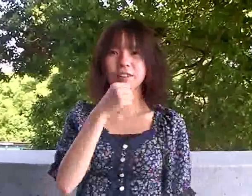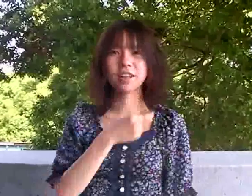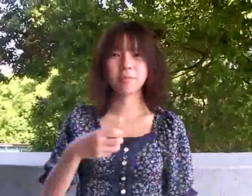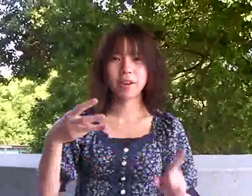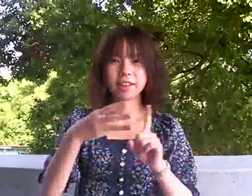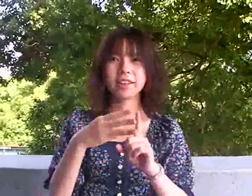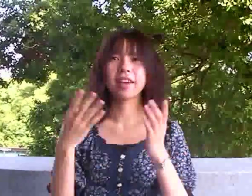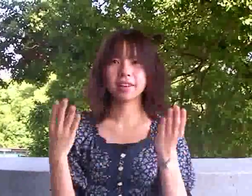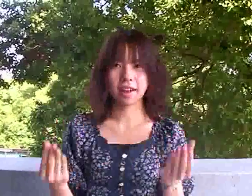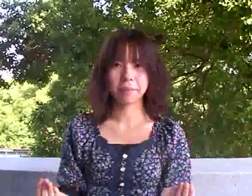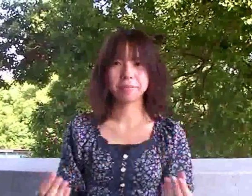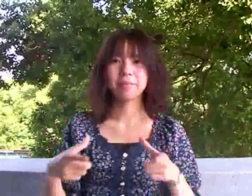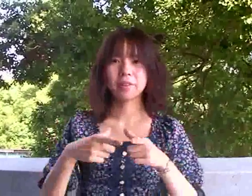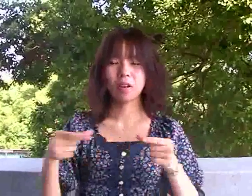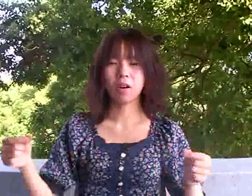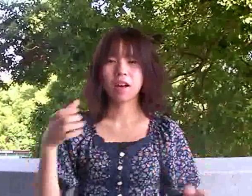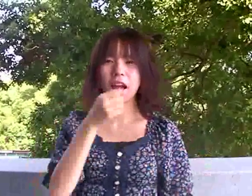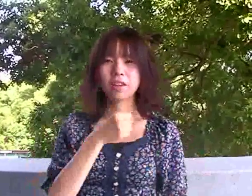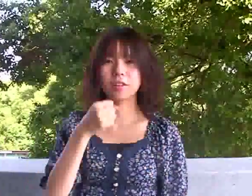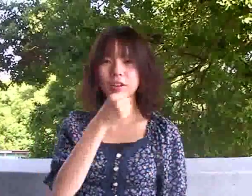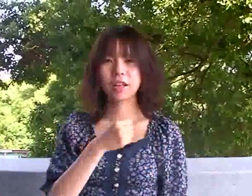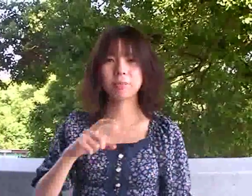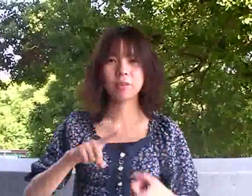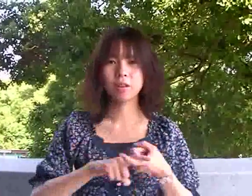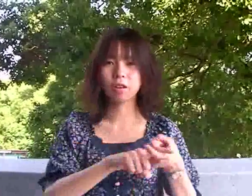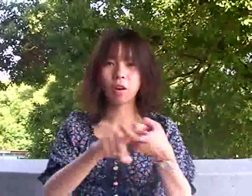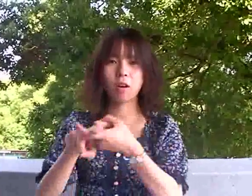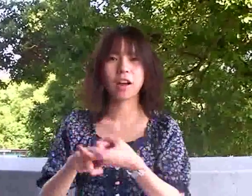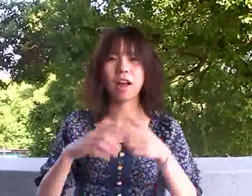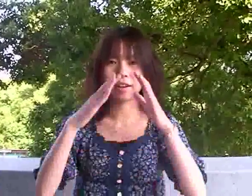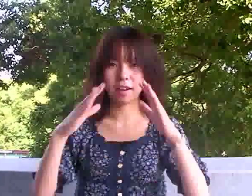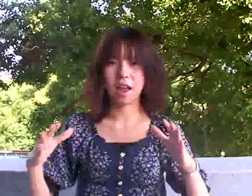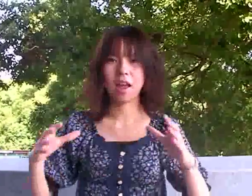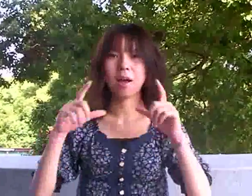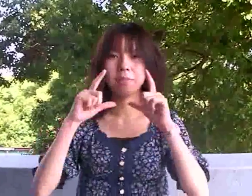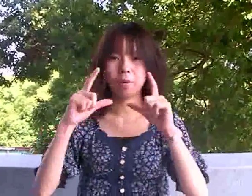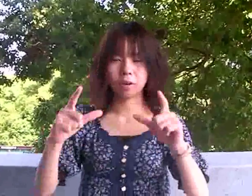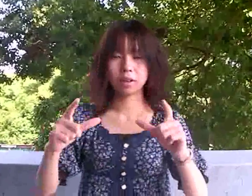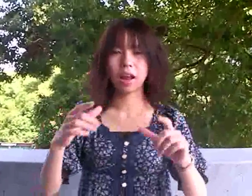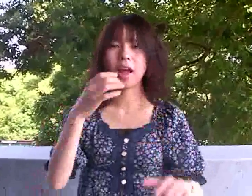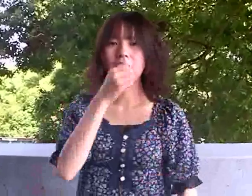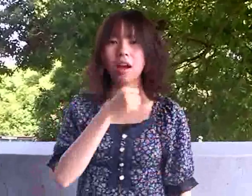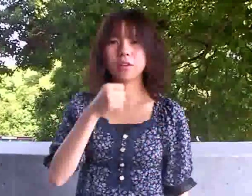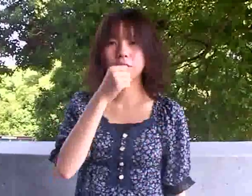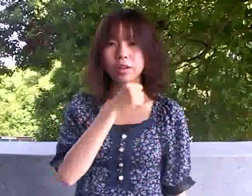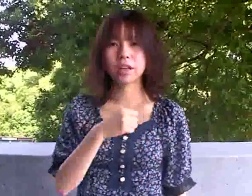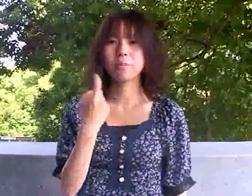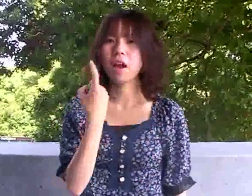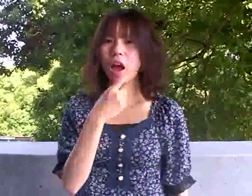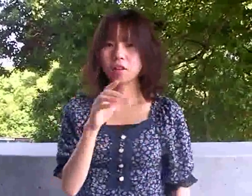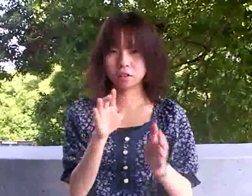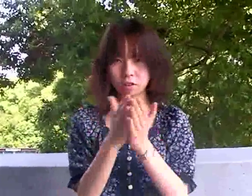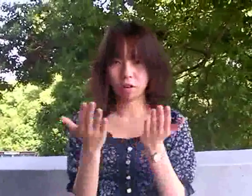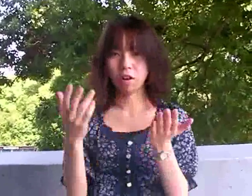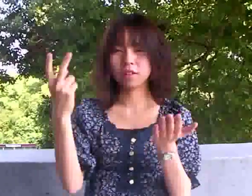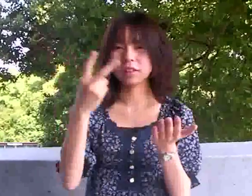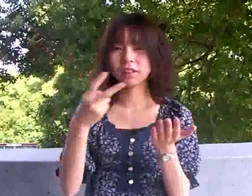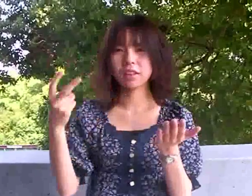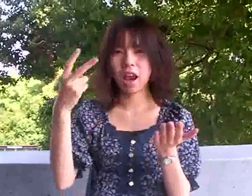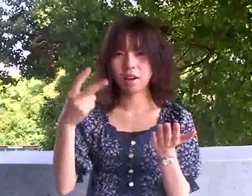May 9th was Day of the Ice Cream, according to Ice Cream White Paper 2009, that the Japanese Ice Cream